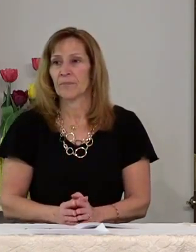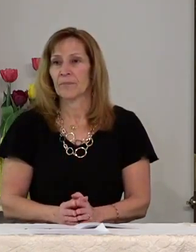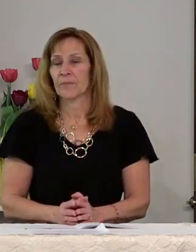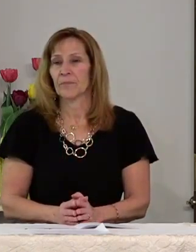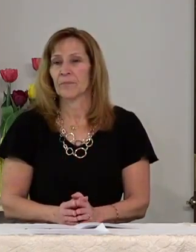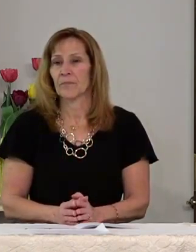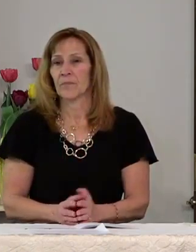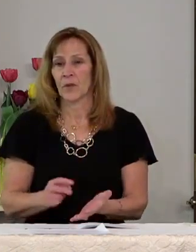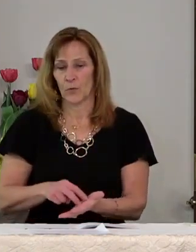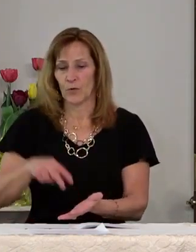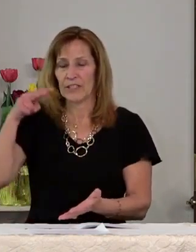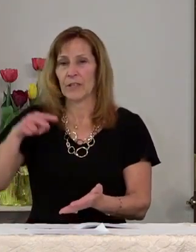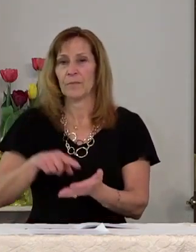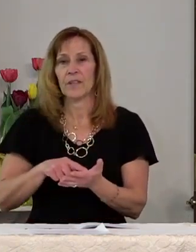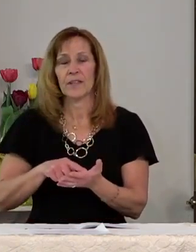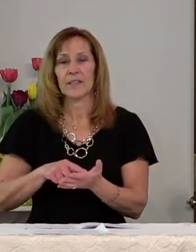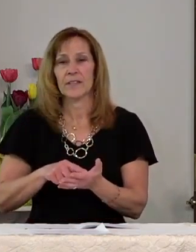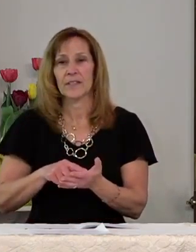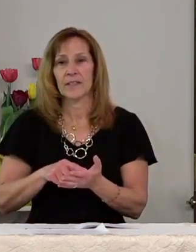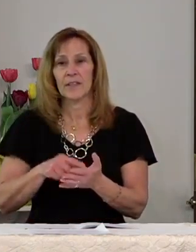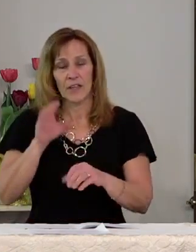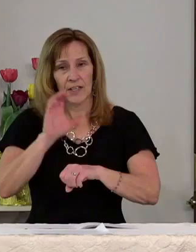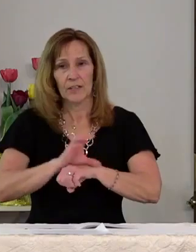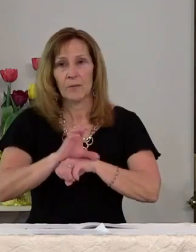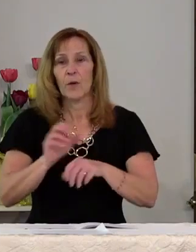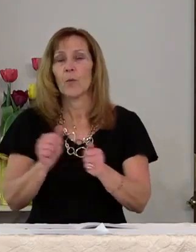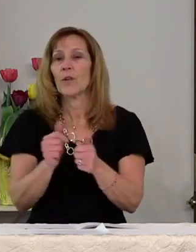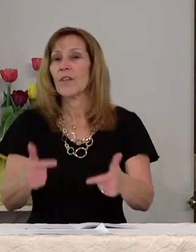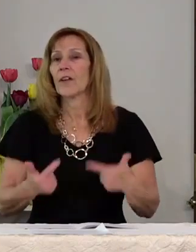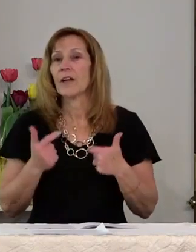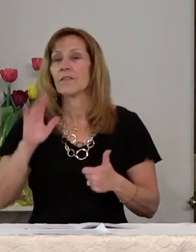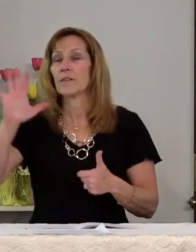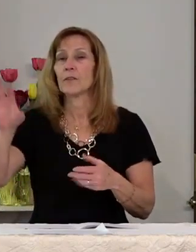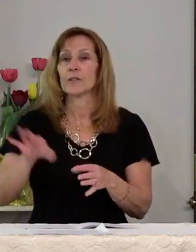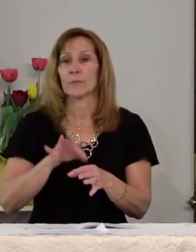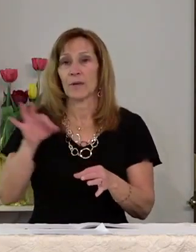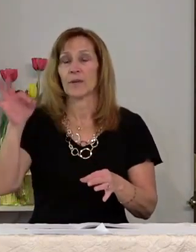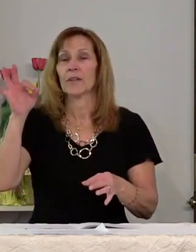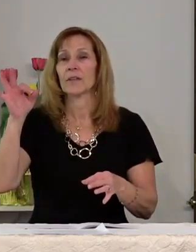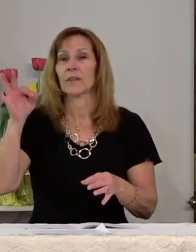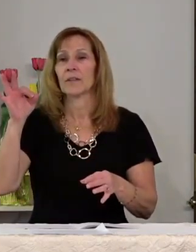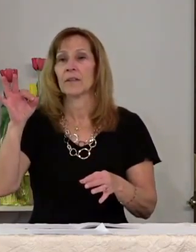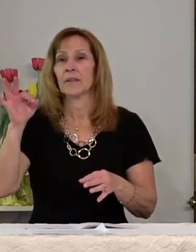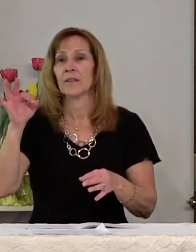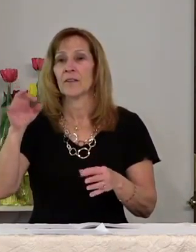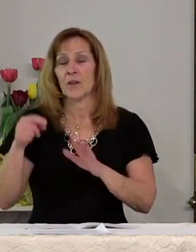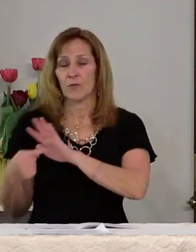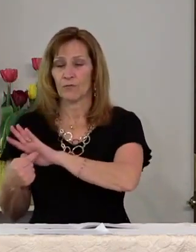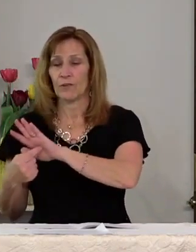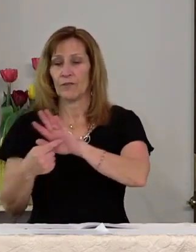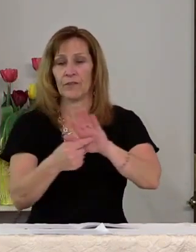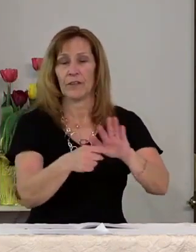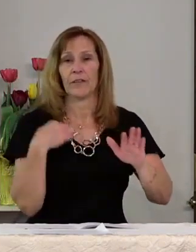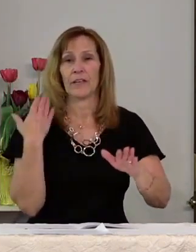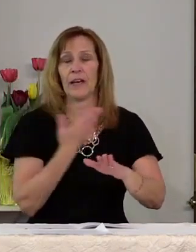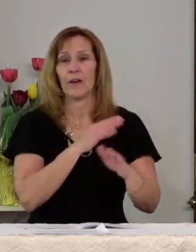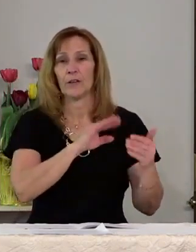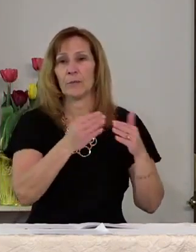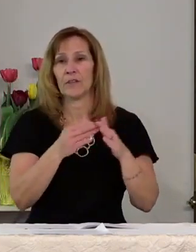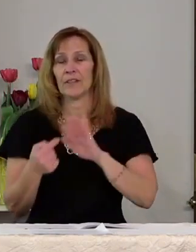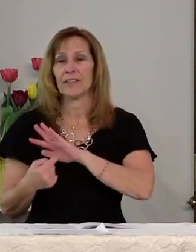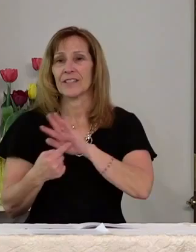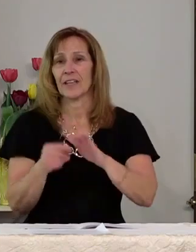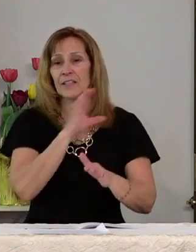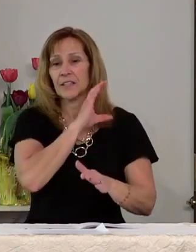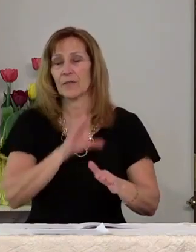raise up this entire assembly with the life of your spirit reveal in our community the signs